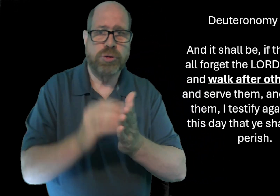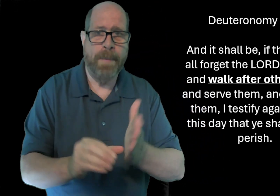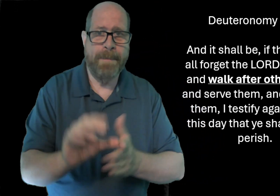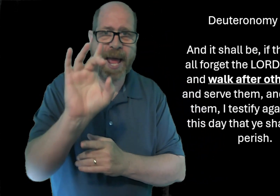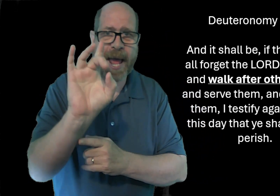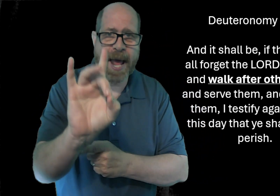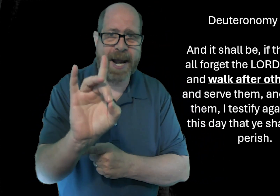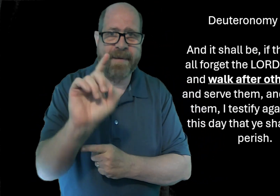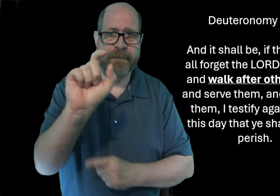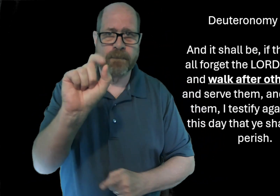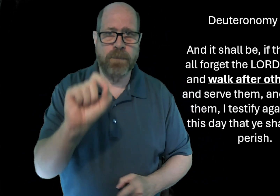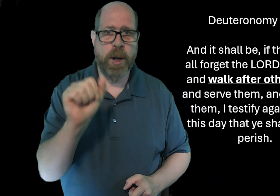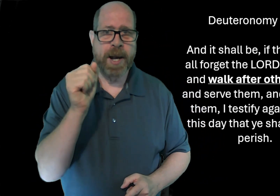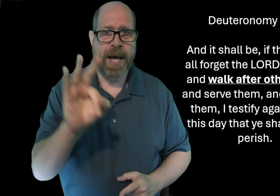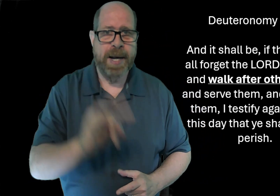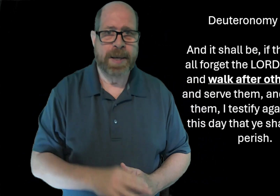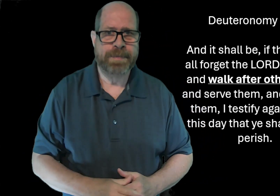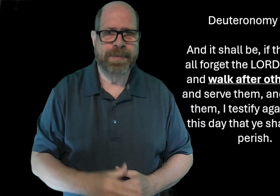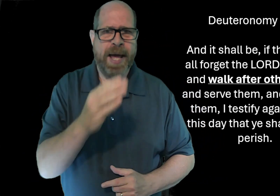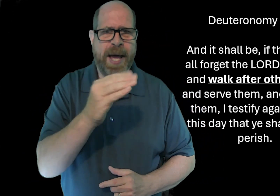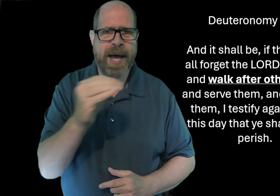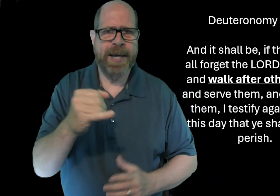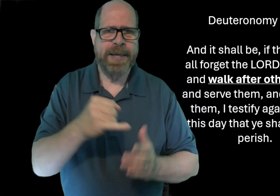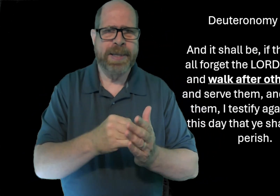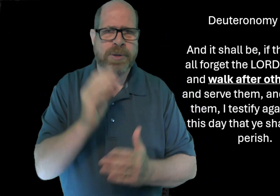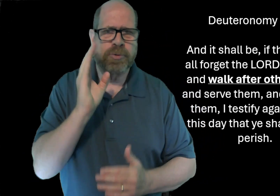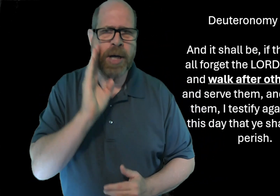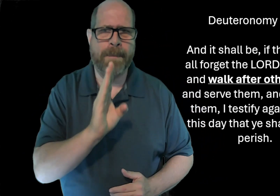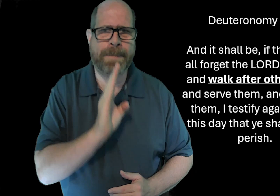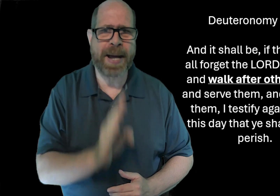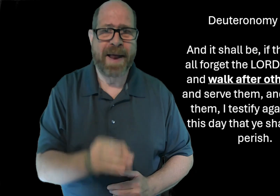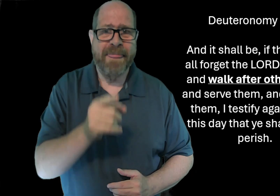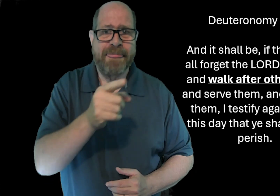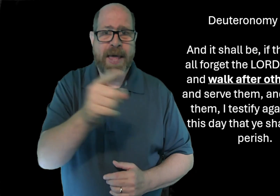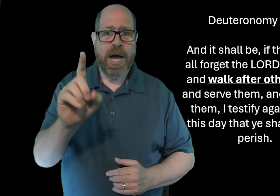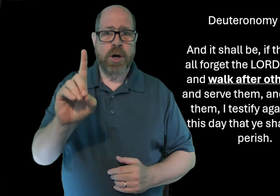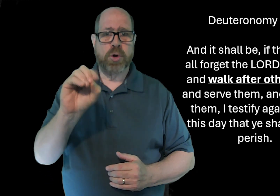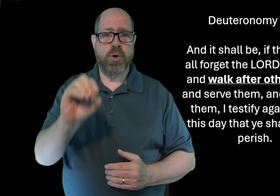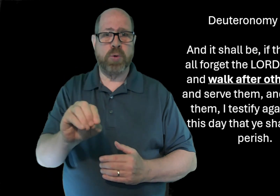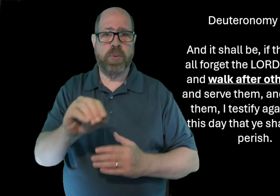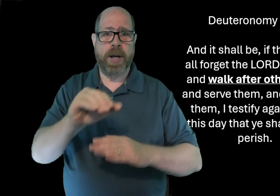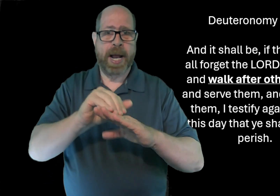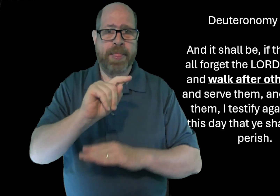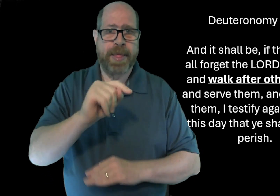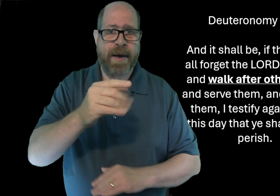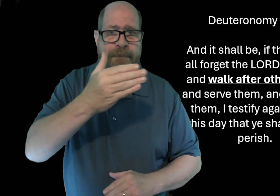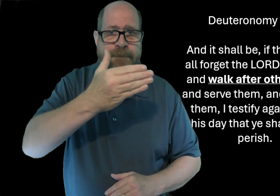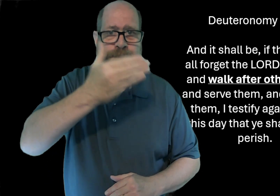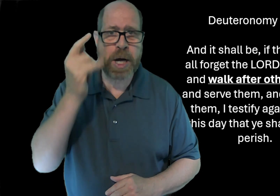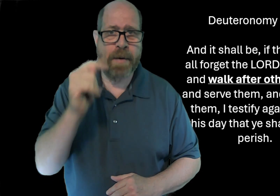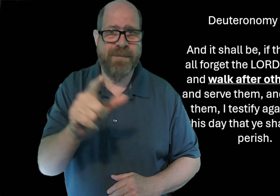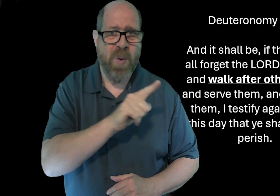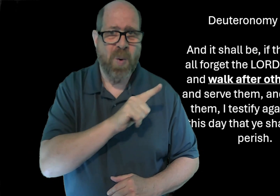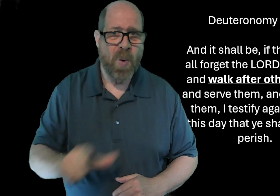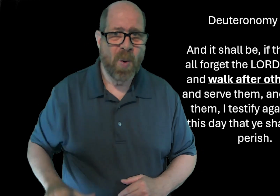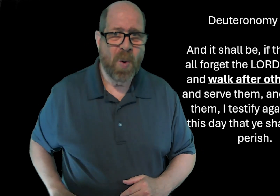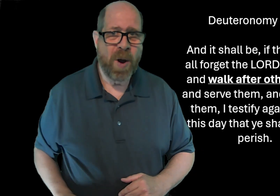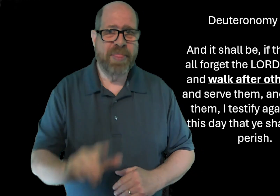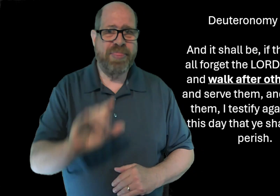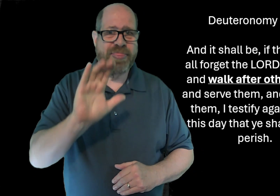Deuteronomy, chapter 8, verse 19. And it shall be, if thou do at